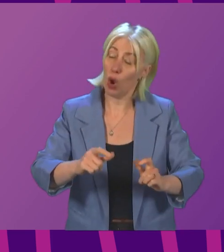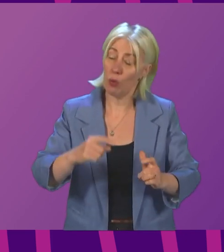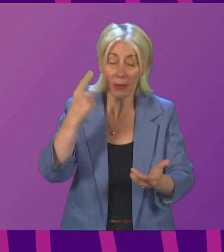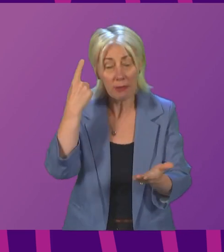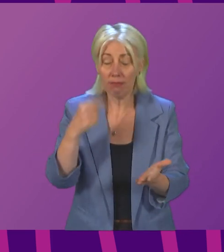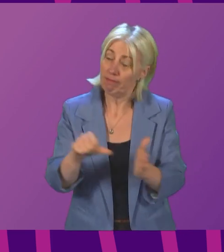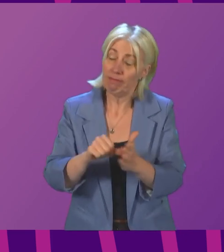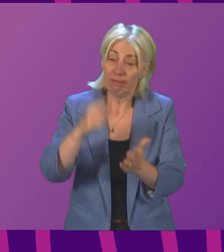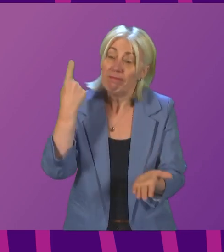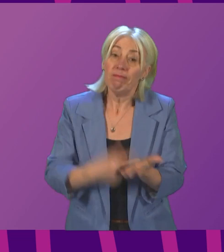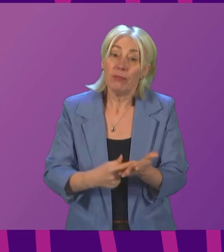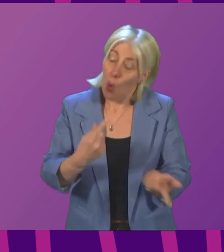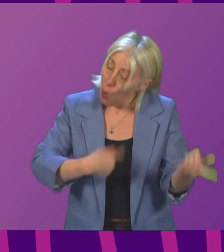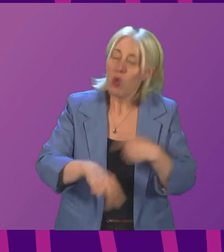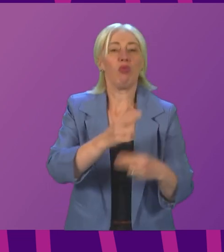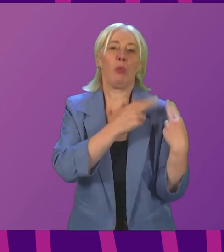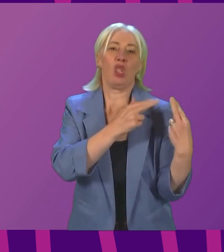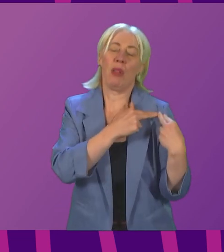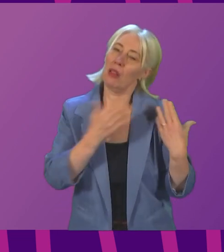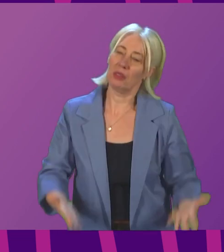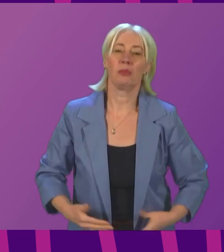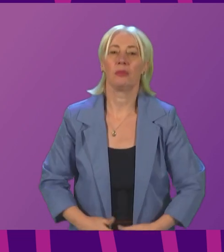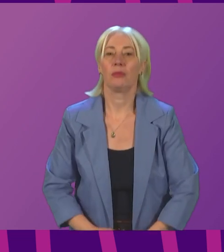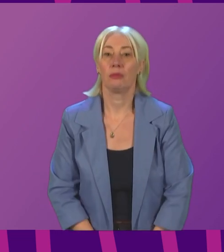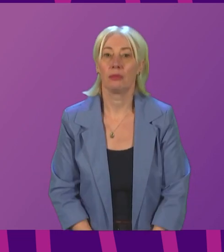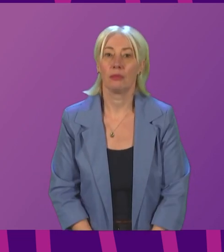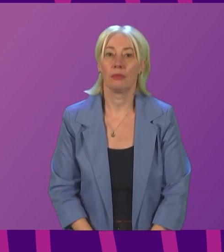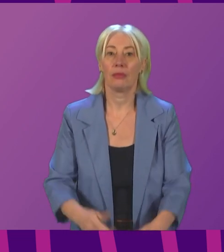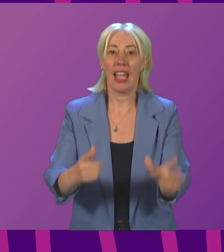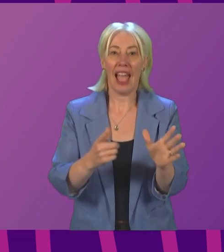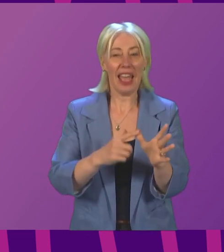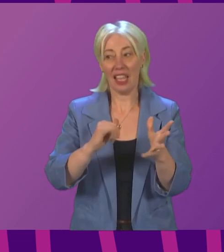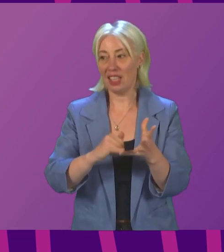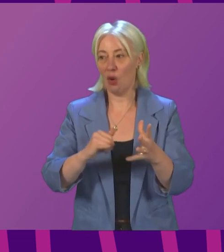an intense degree of responsibility. Anna Sarwar.